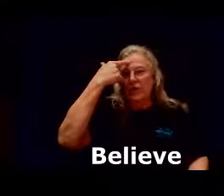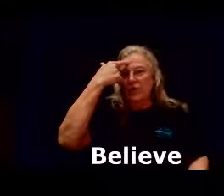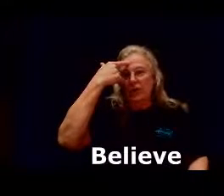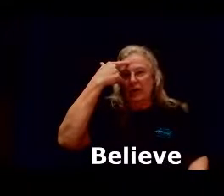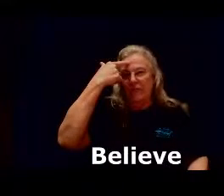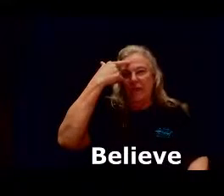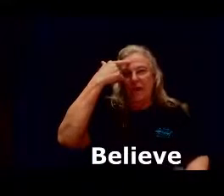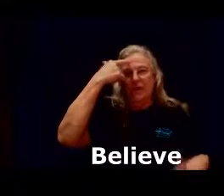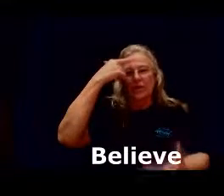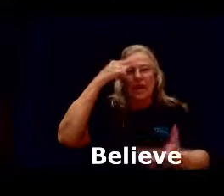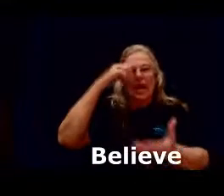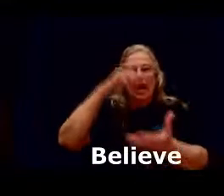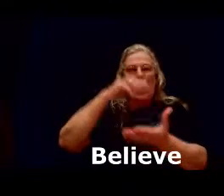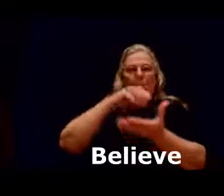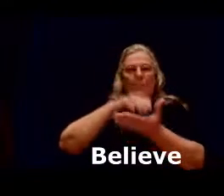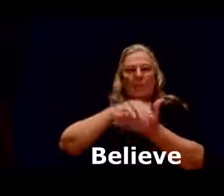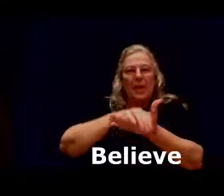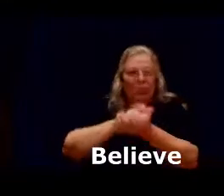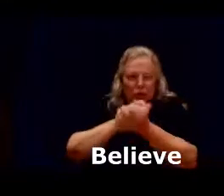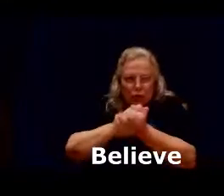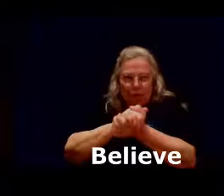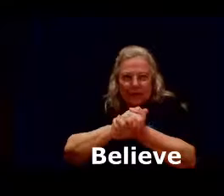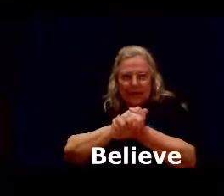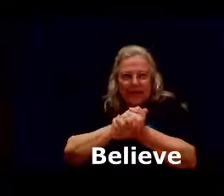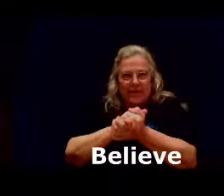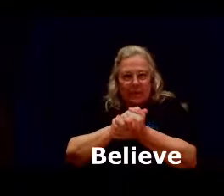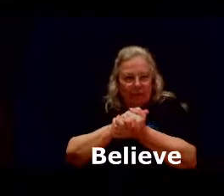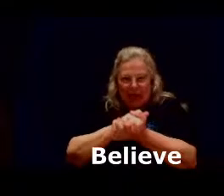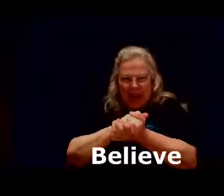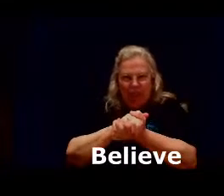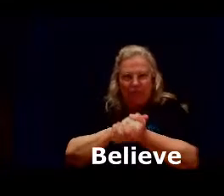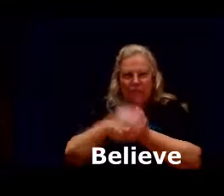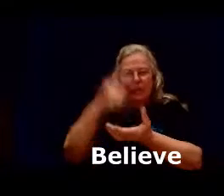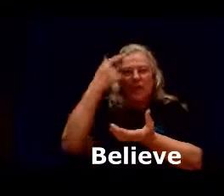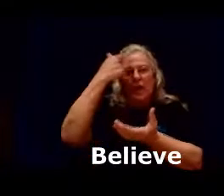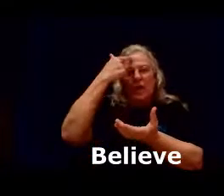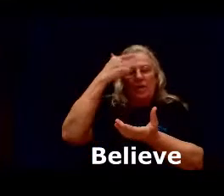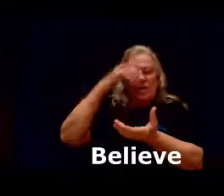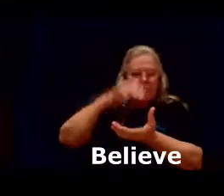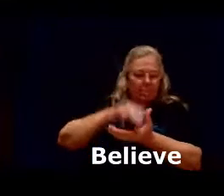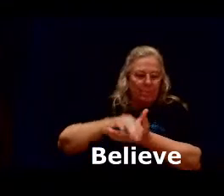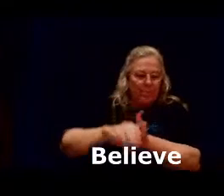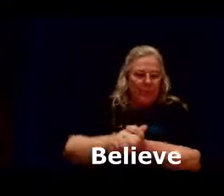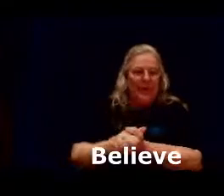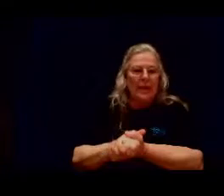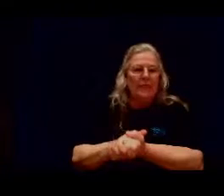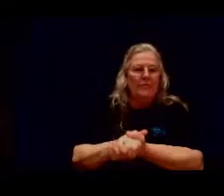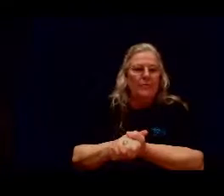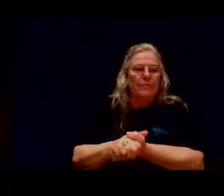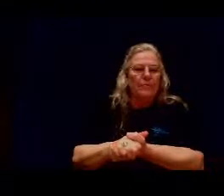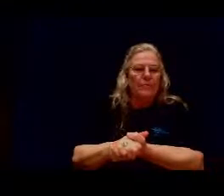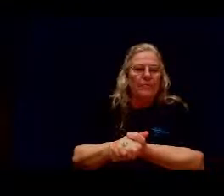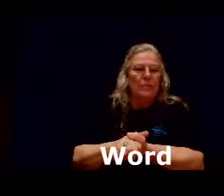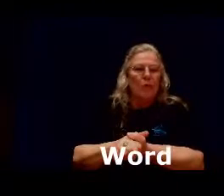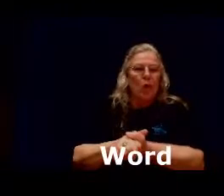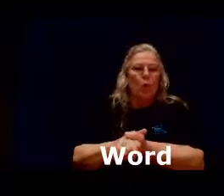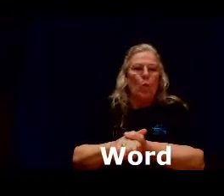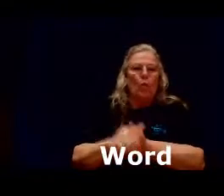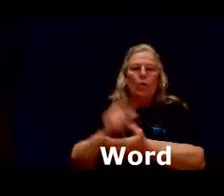to the head for knowledge and you're trusting it so you're hanging onto it believe word